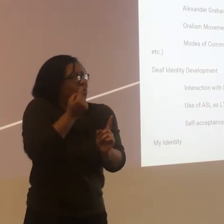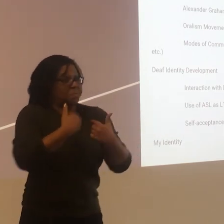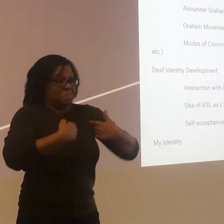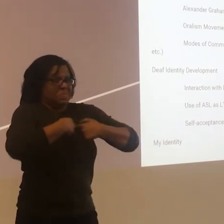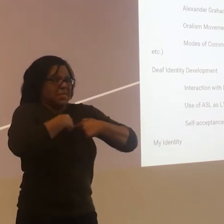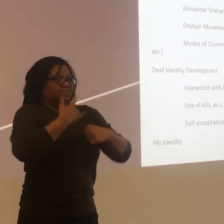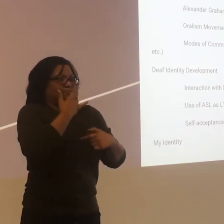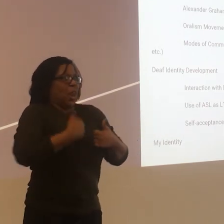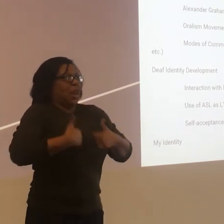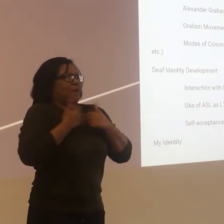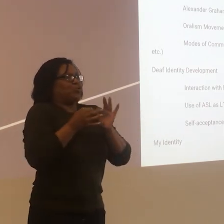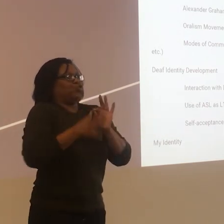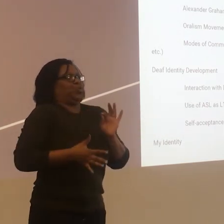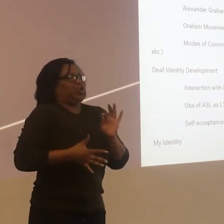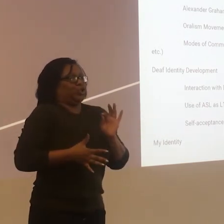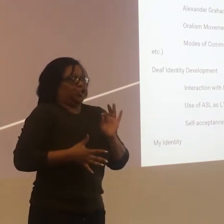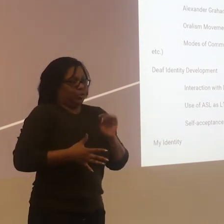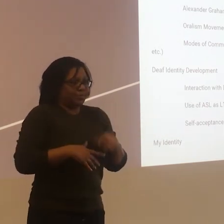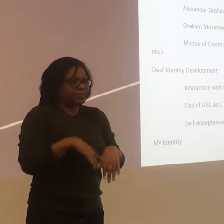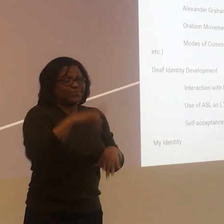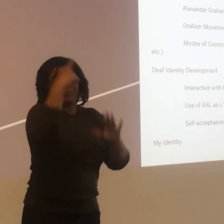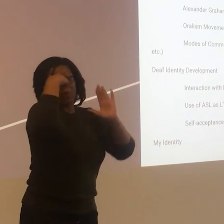or VRI. That's fine. I prefer a live interpreter.